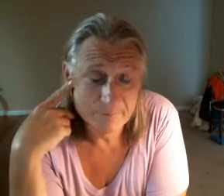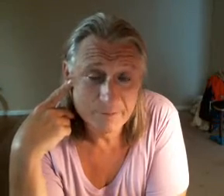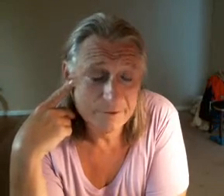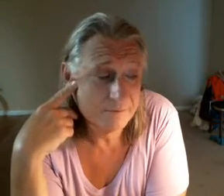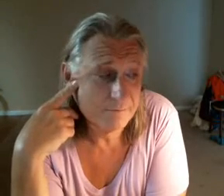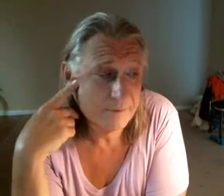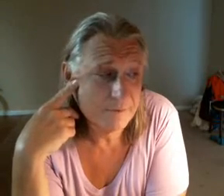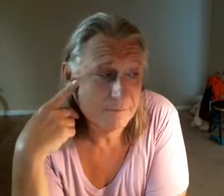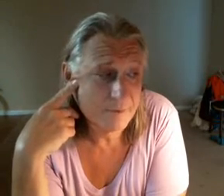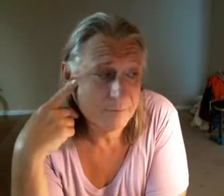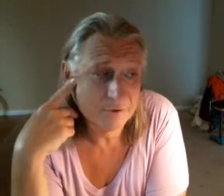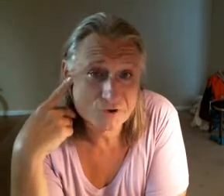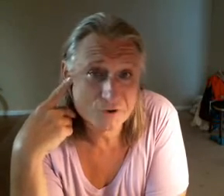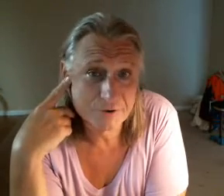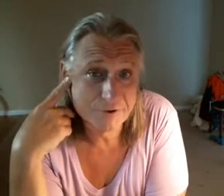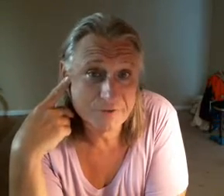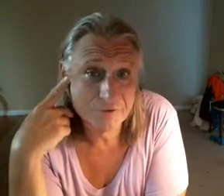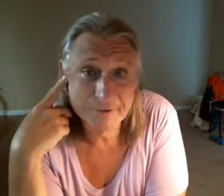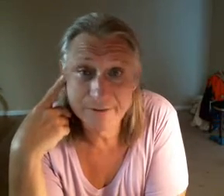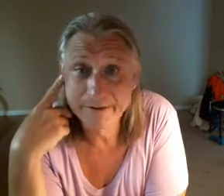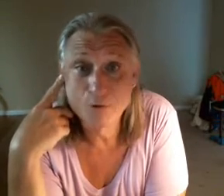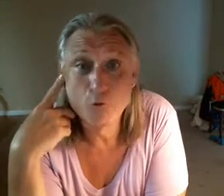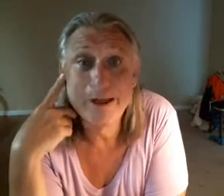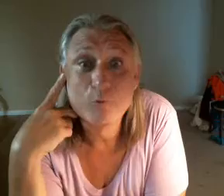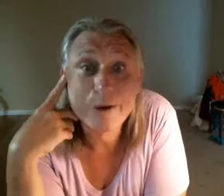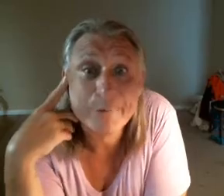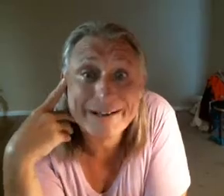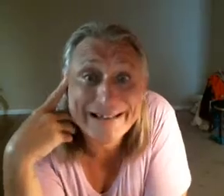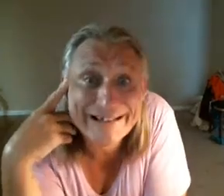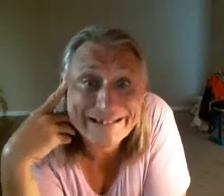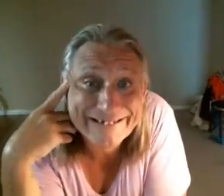maybe maybe my blood sugar needs to be like right where it is